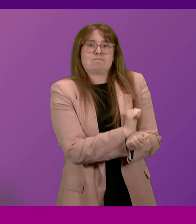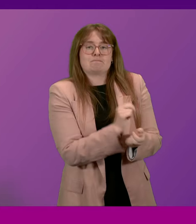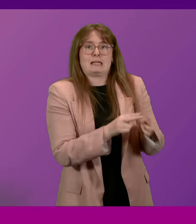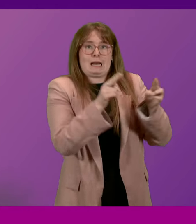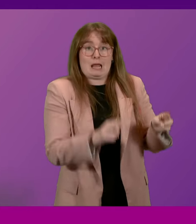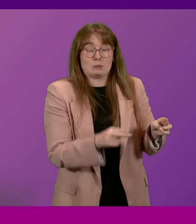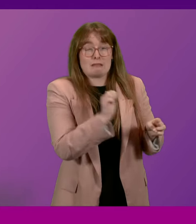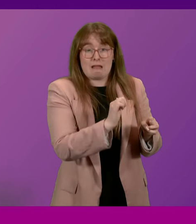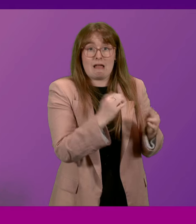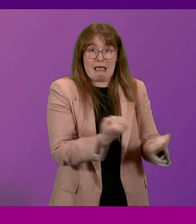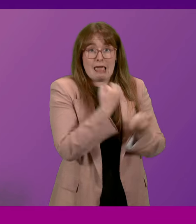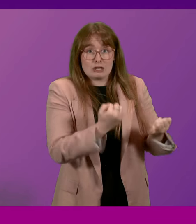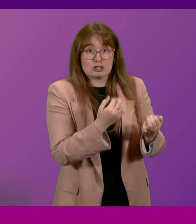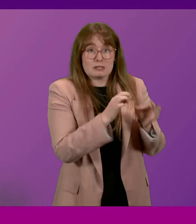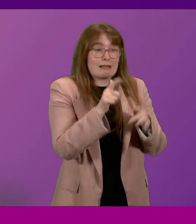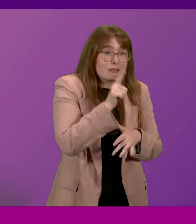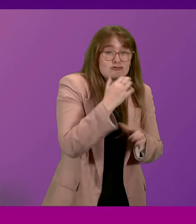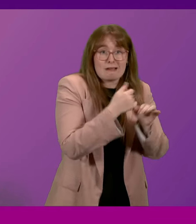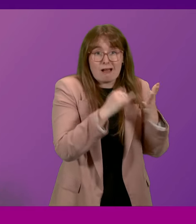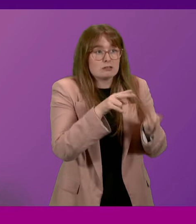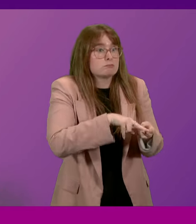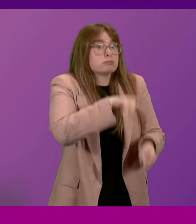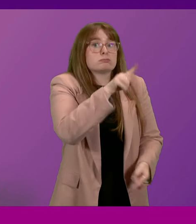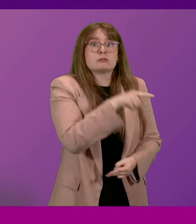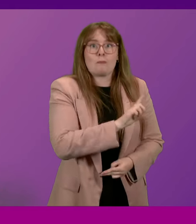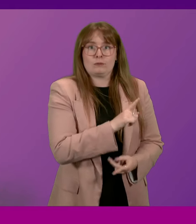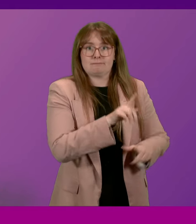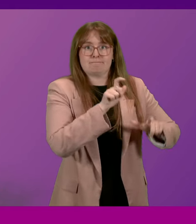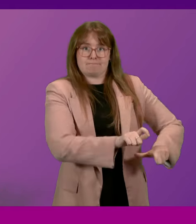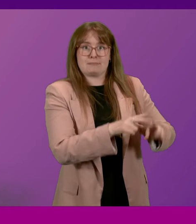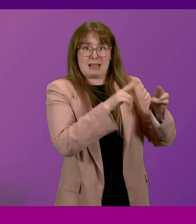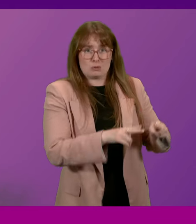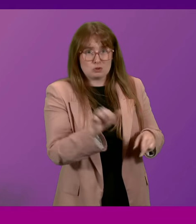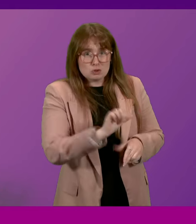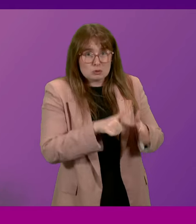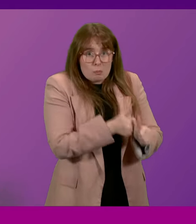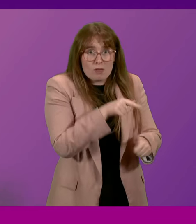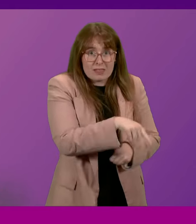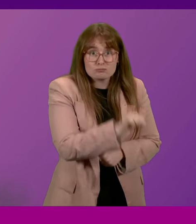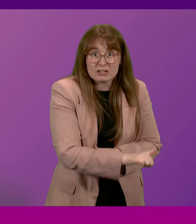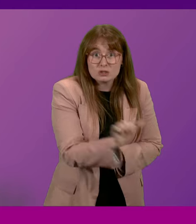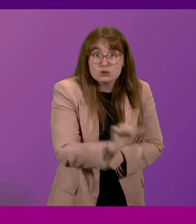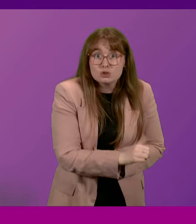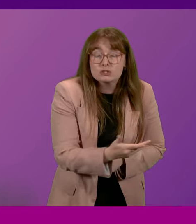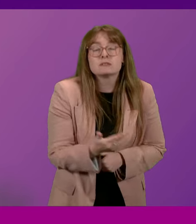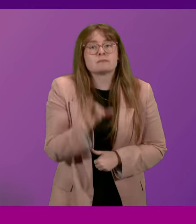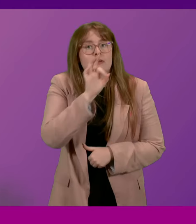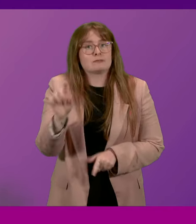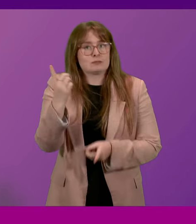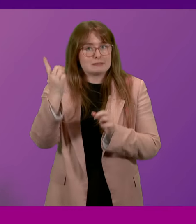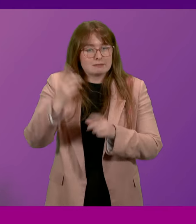high levels of energy use potentially the First Minister aren't those the first people we should be supporting. First Minister